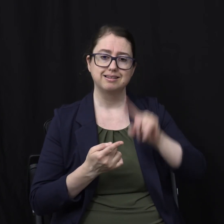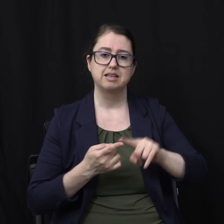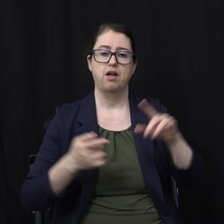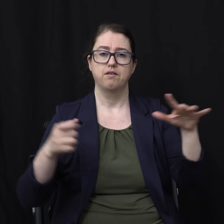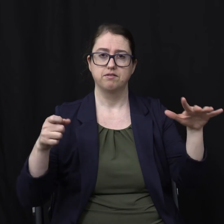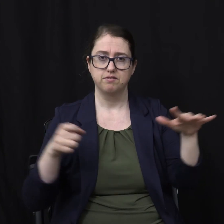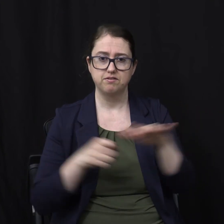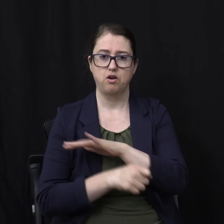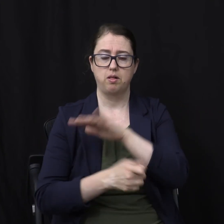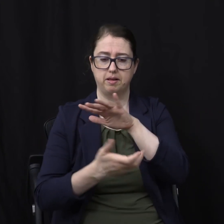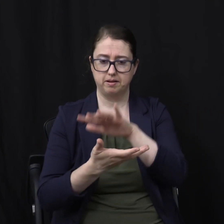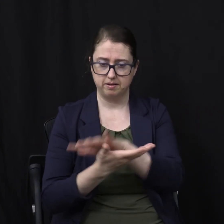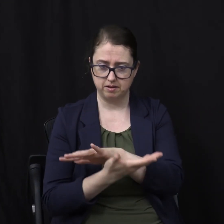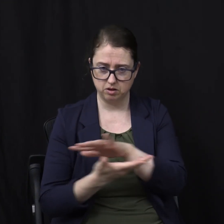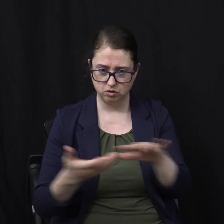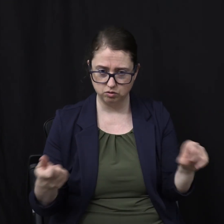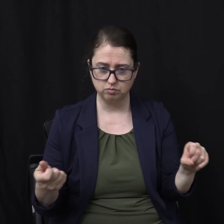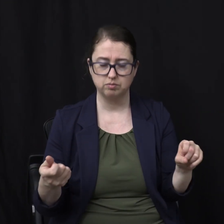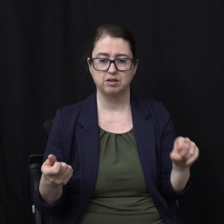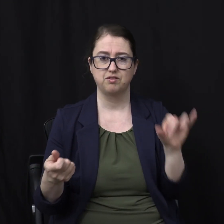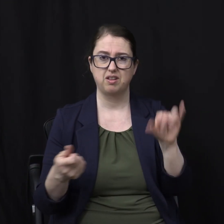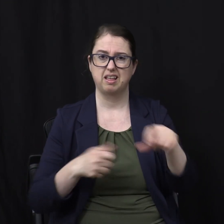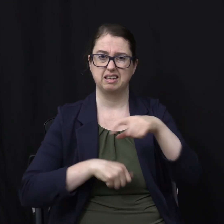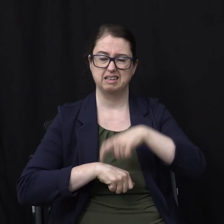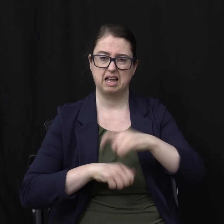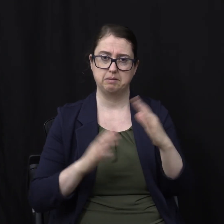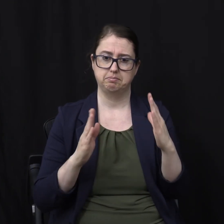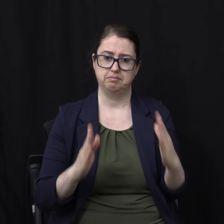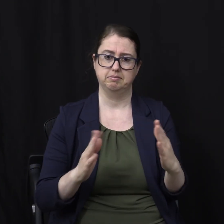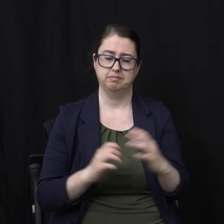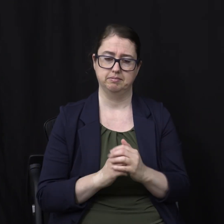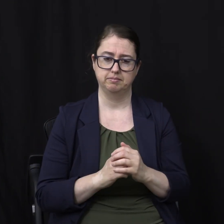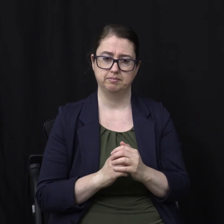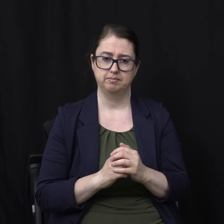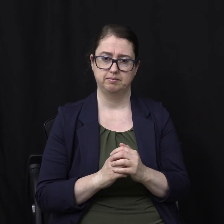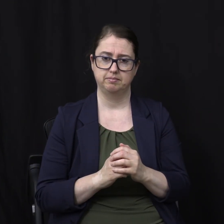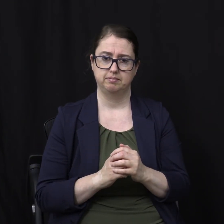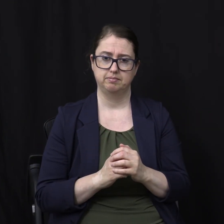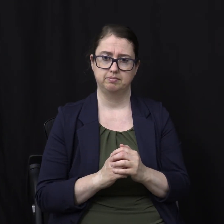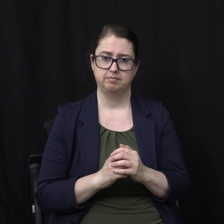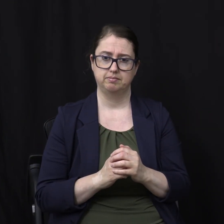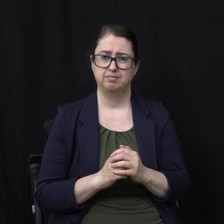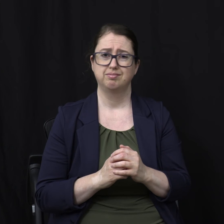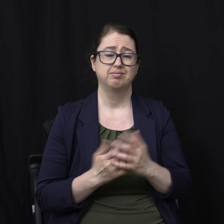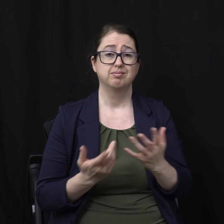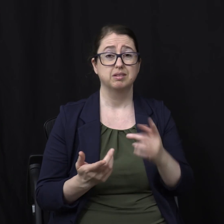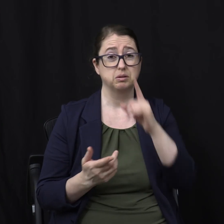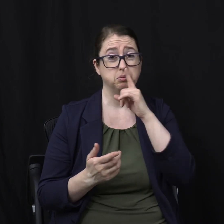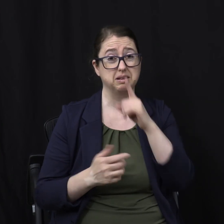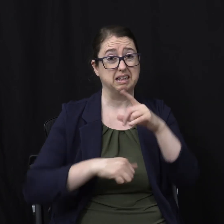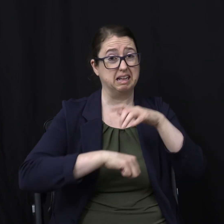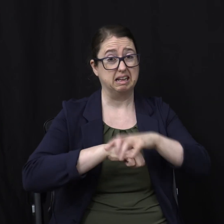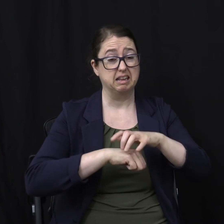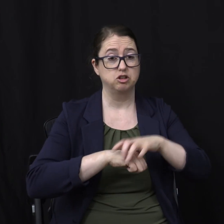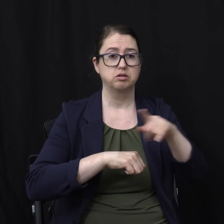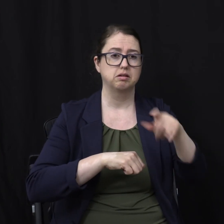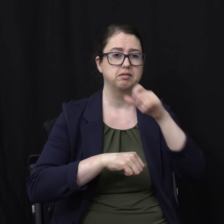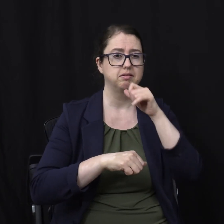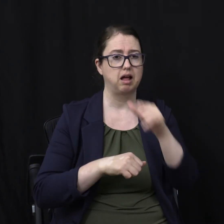Of the time period In question Now nobody's going to Translate it that way Into the English Especially if you already Have this